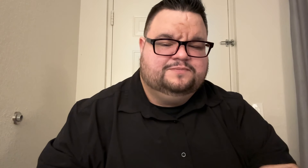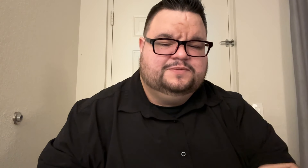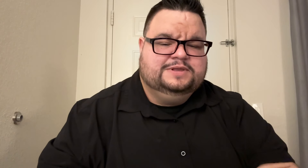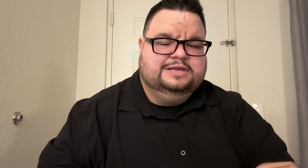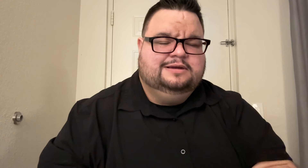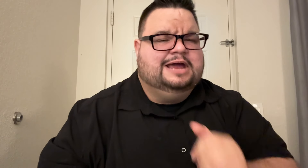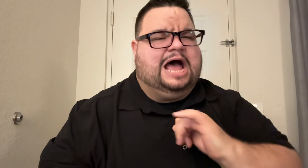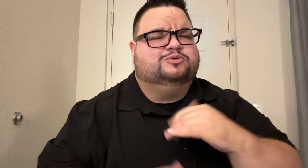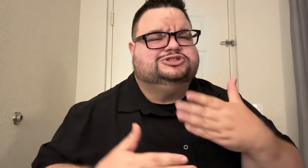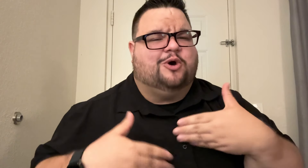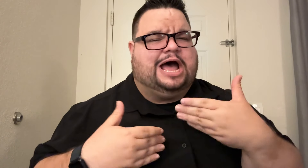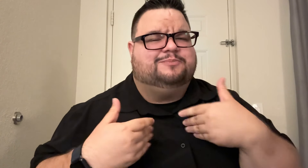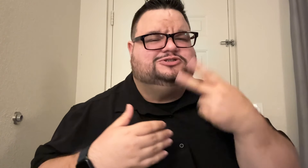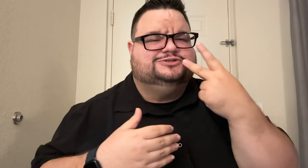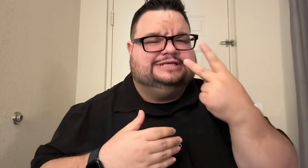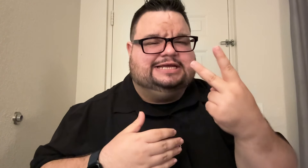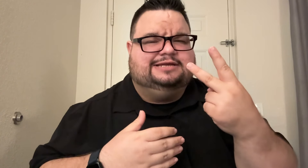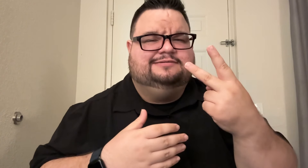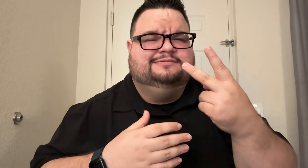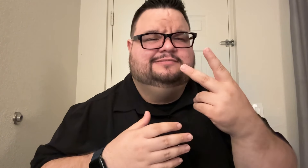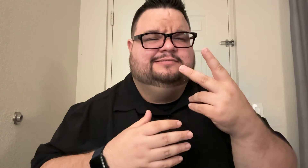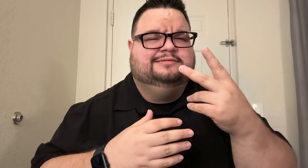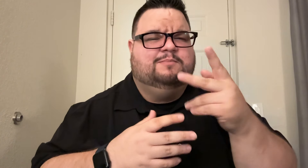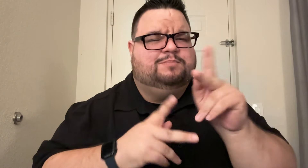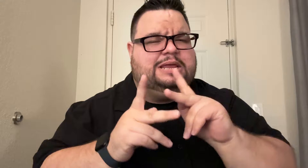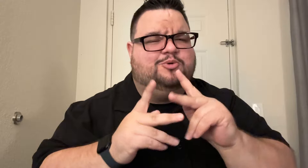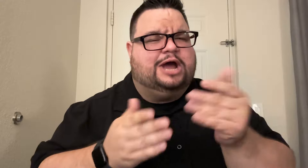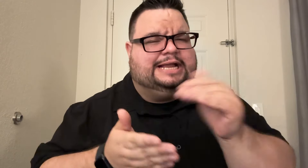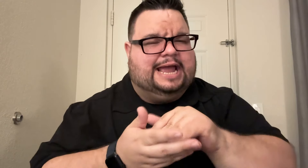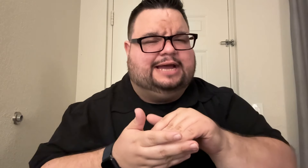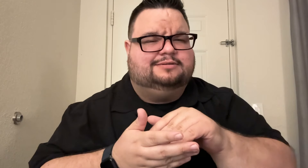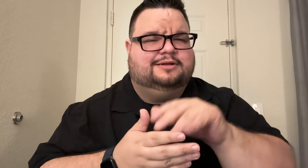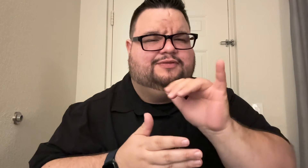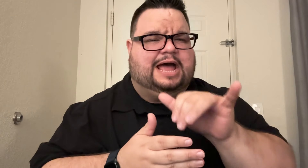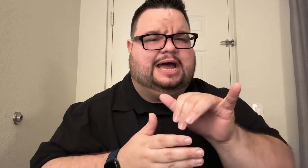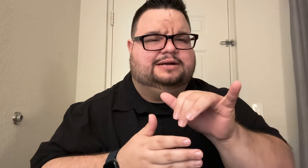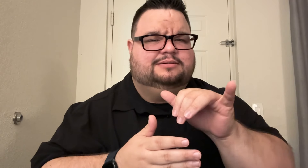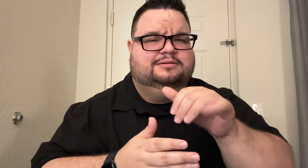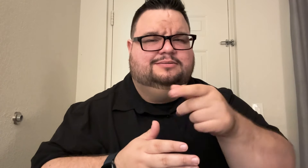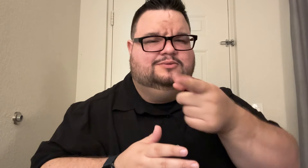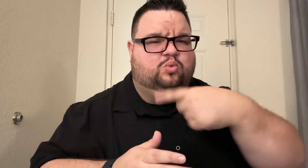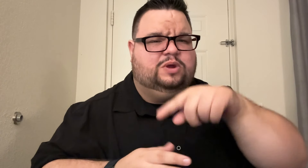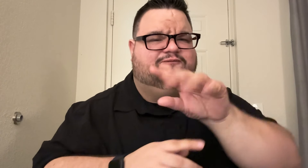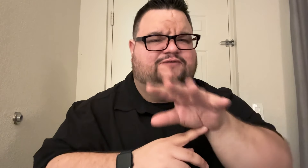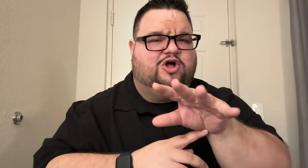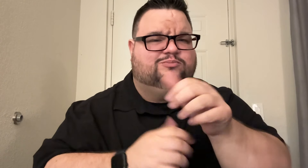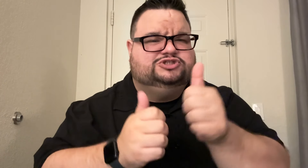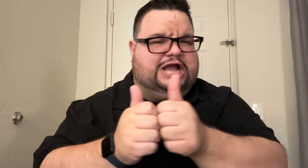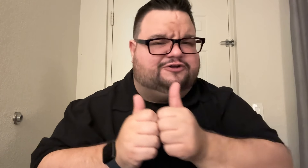I was so happy to see people again that we filmed together.